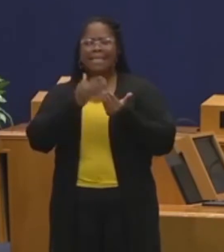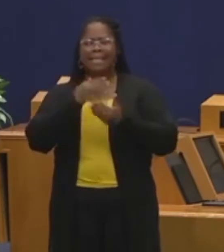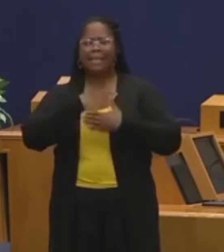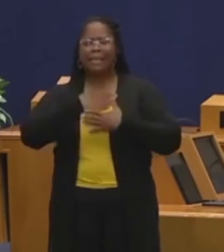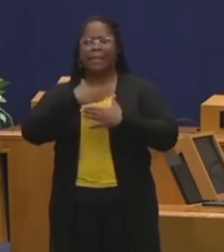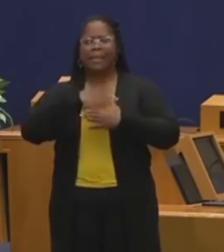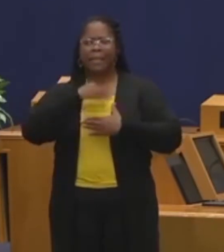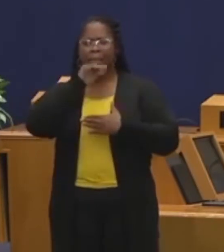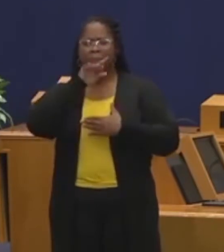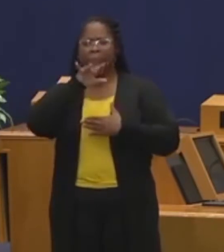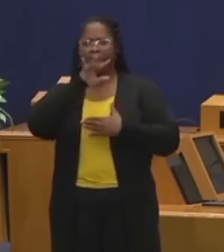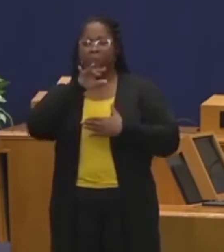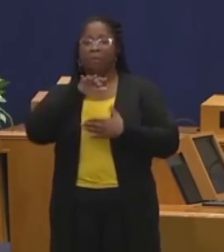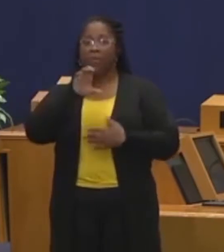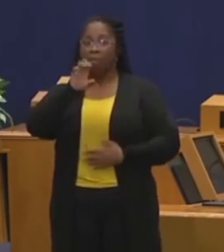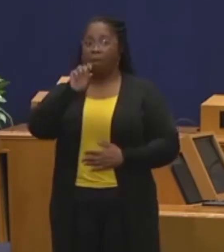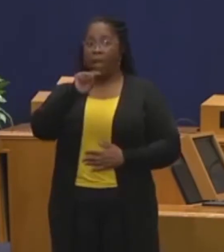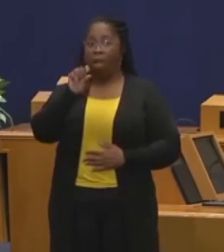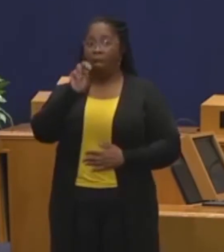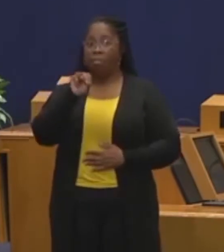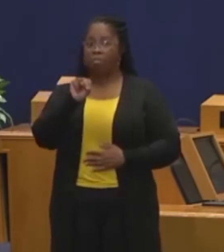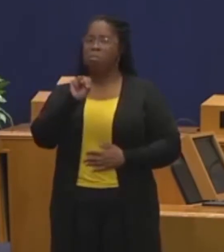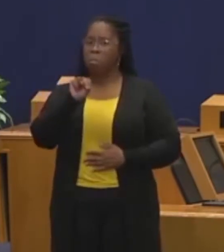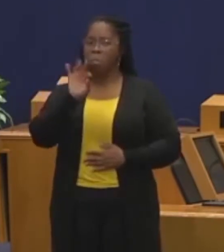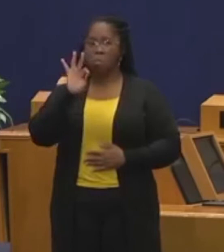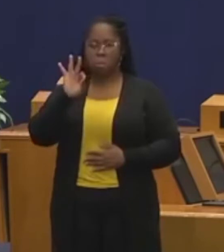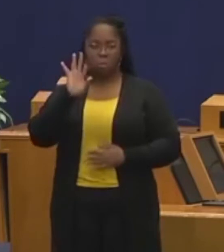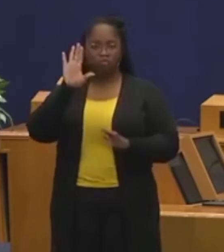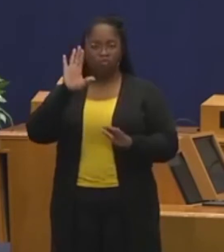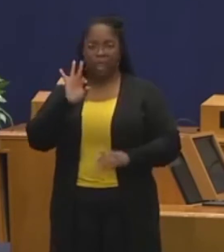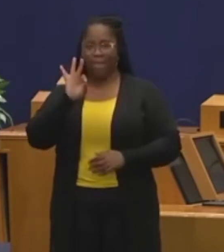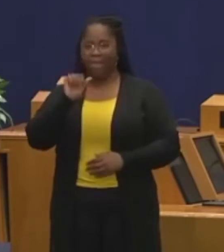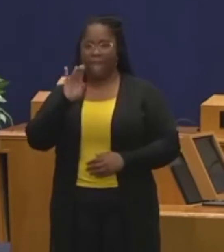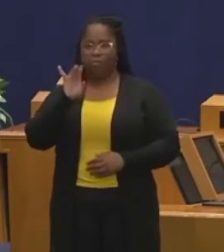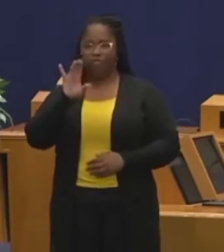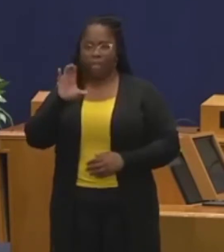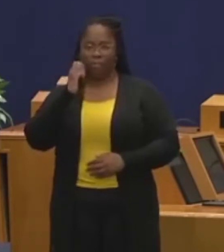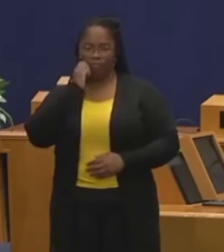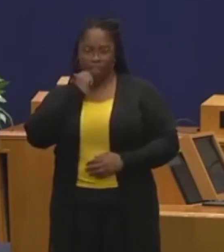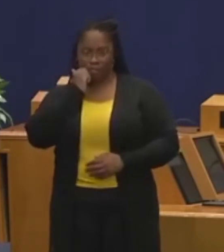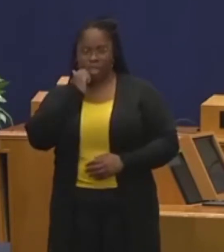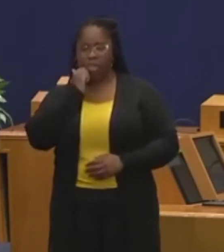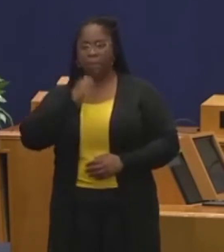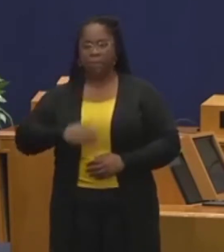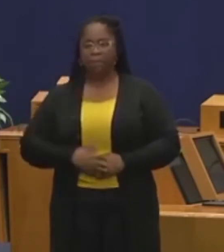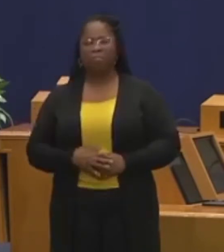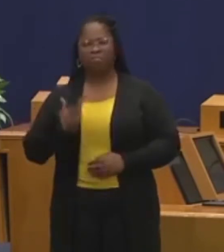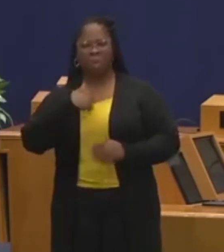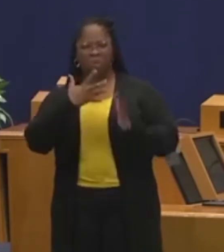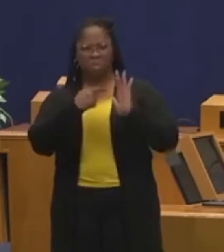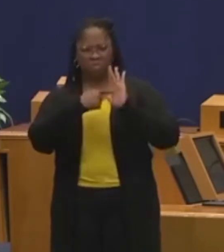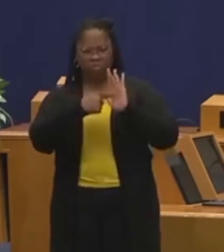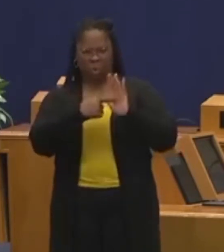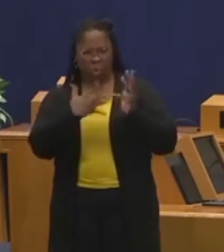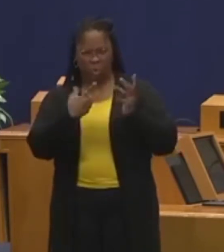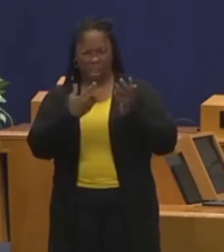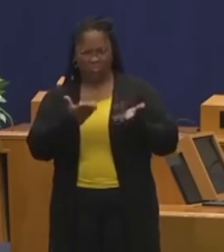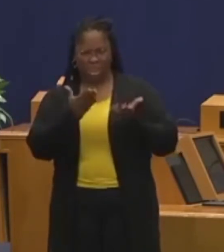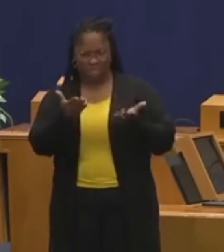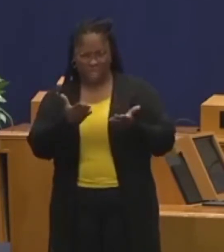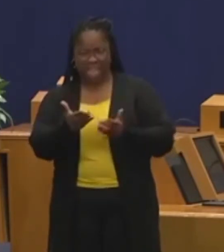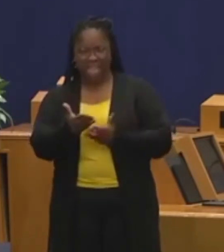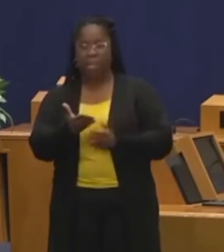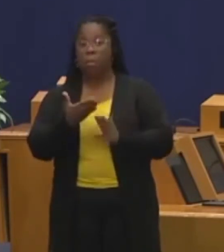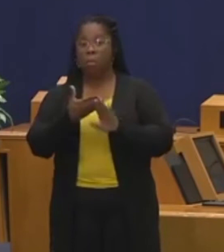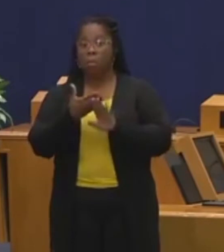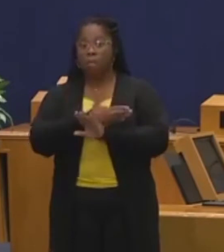is a good fabric to use. And I want to show you a few things about what we're recommending. So before